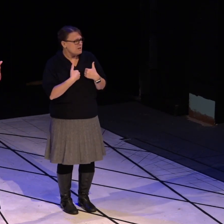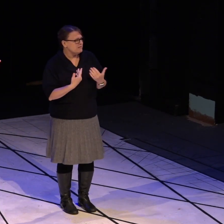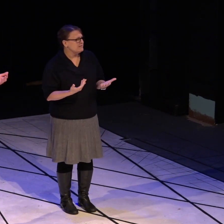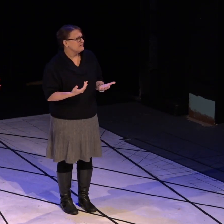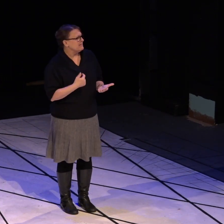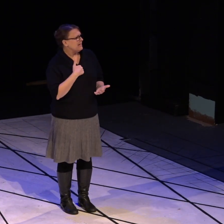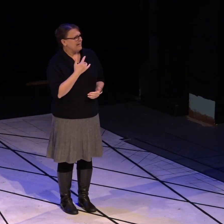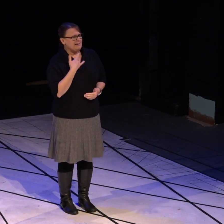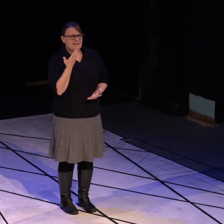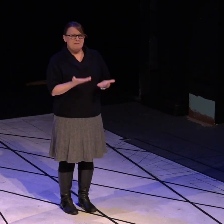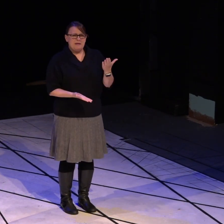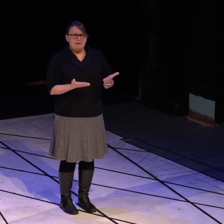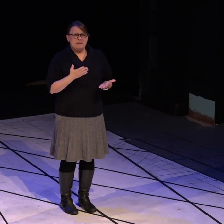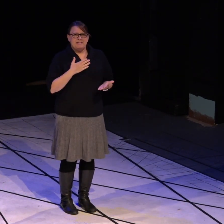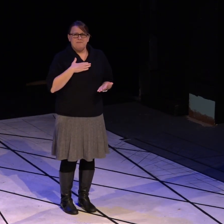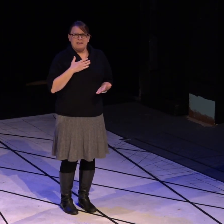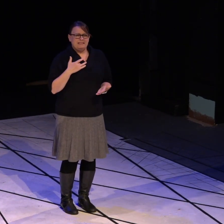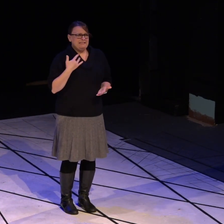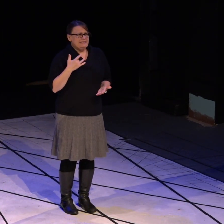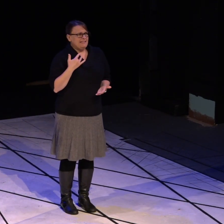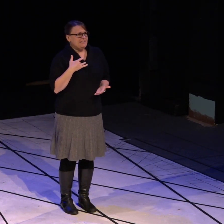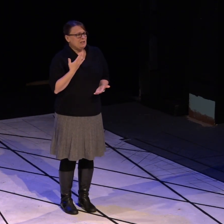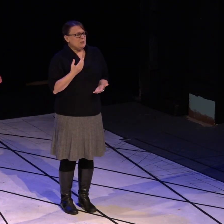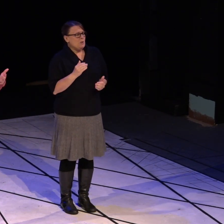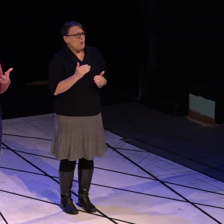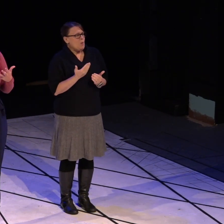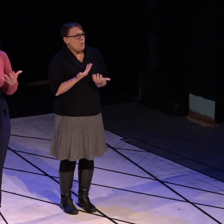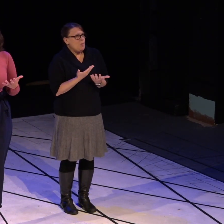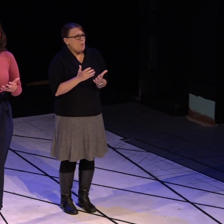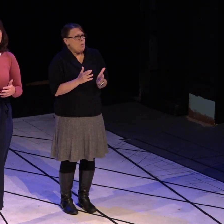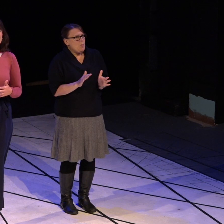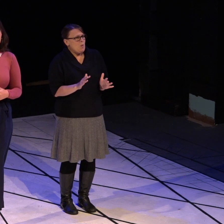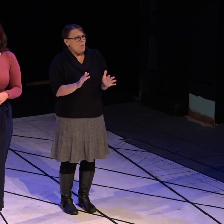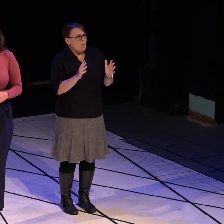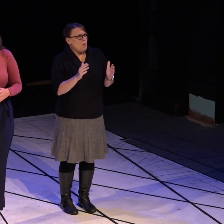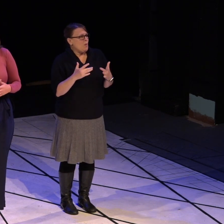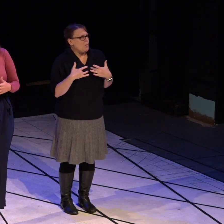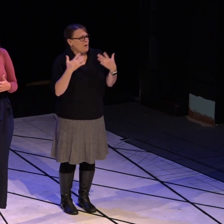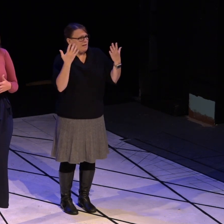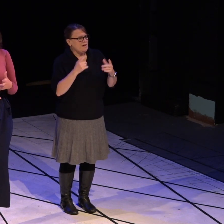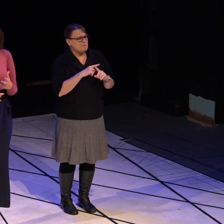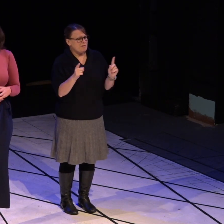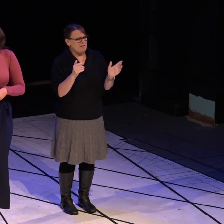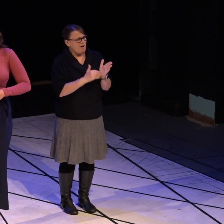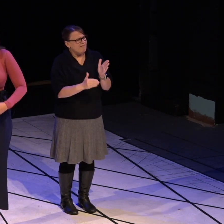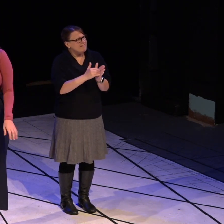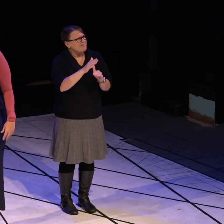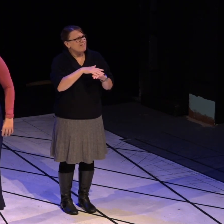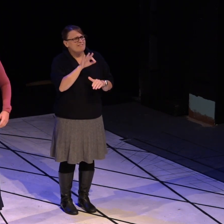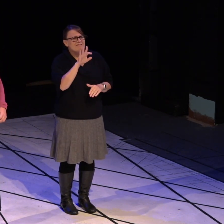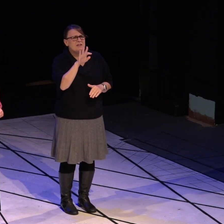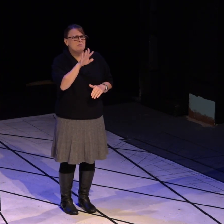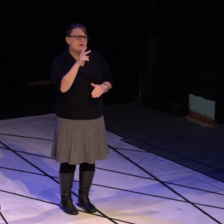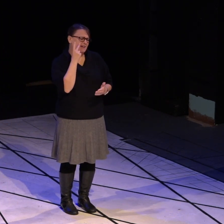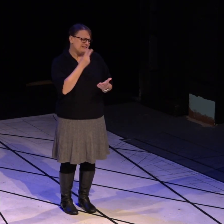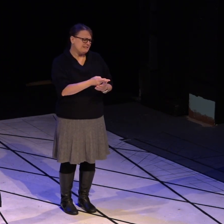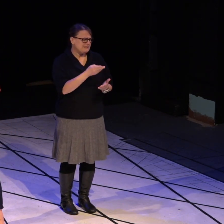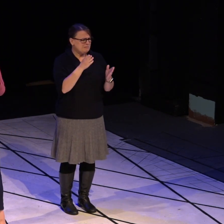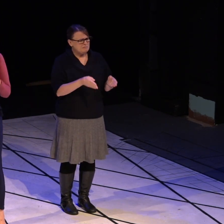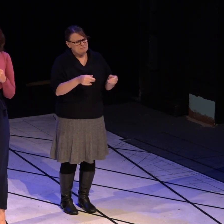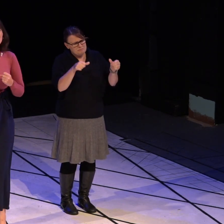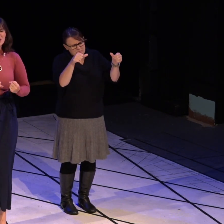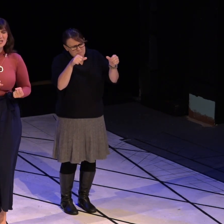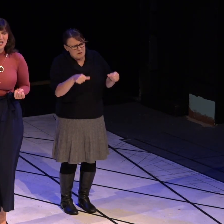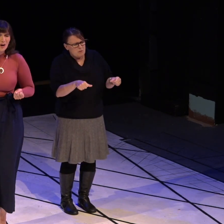feel like maybe my senses are heightened, but I'm constantly seeing things on Facebook like, oh, it was a rough day,